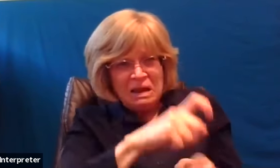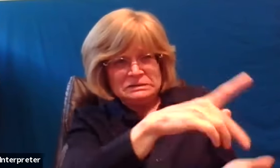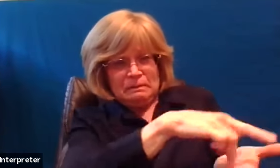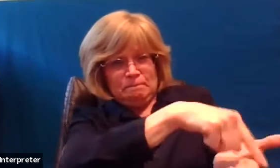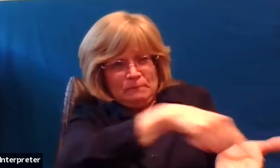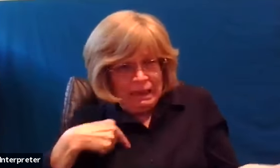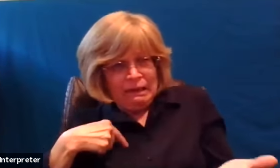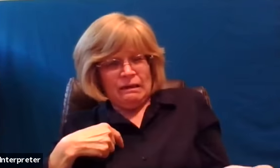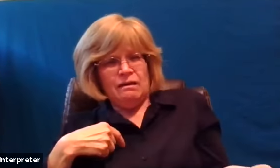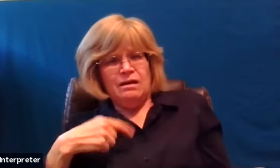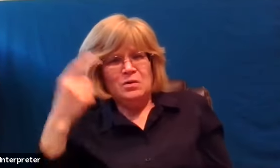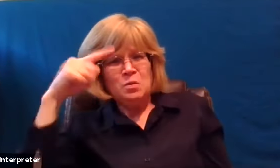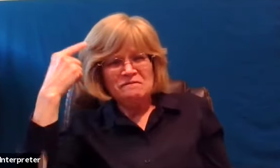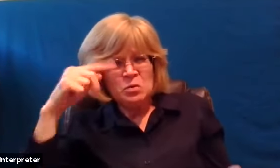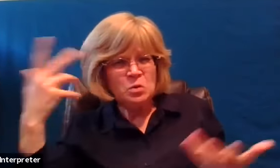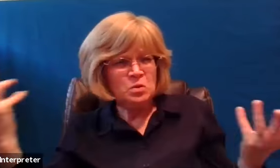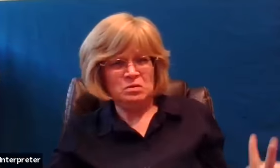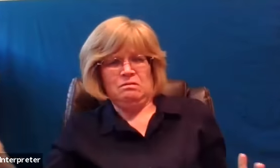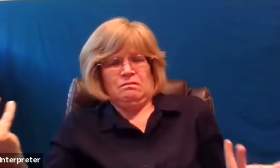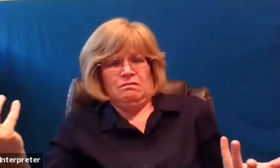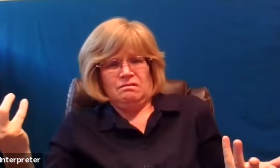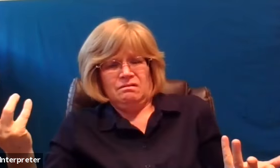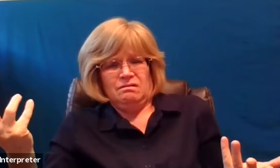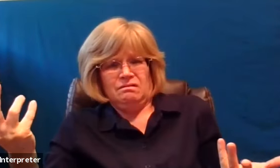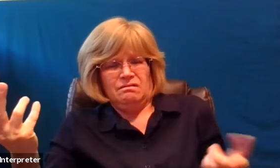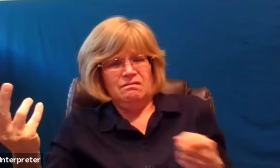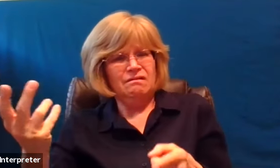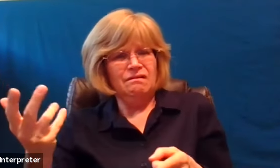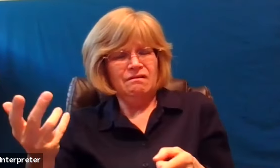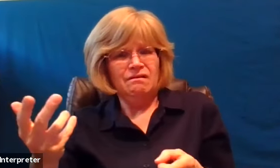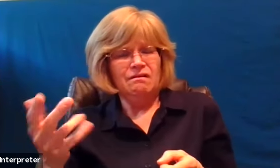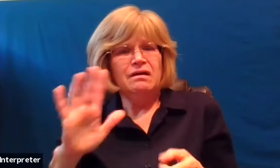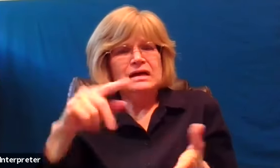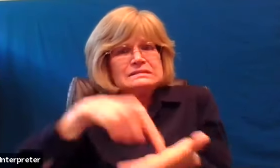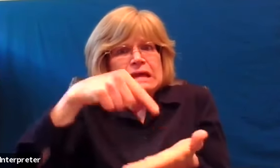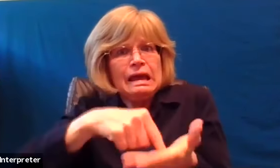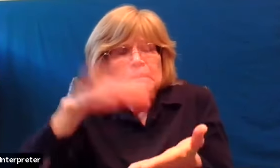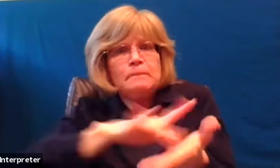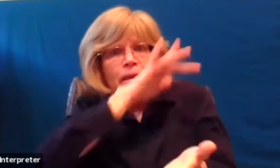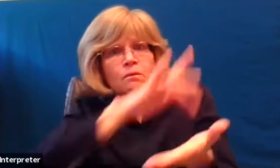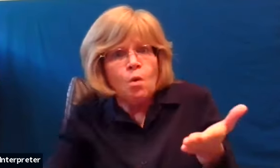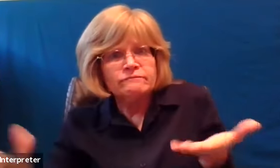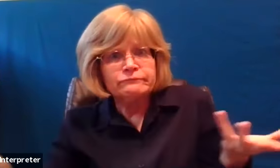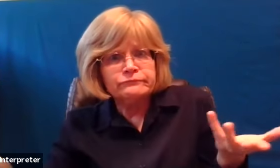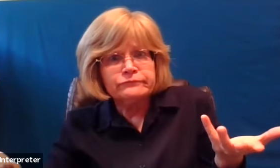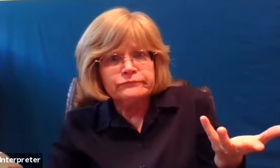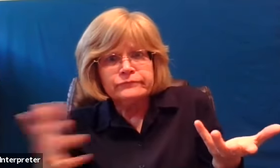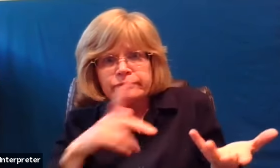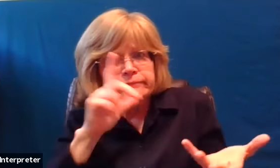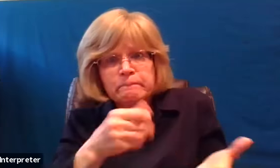now if the first servant needed these paltry funds to pay off the king i guess that's fine but but that's not the